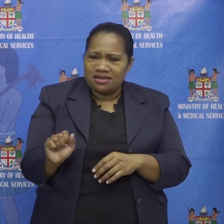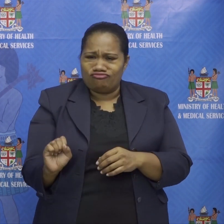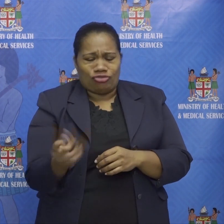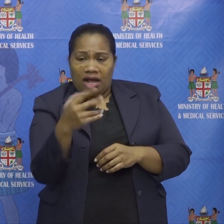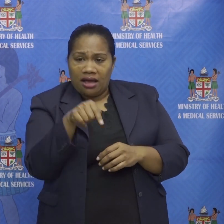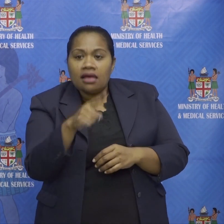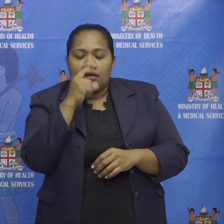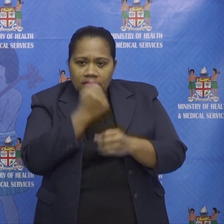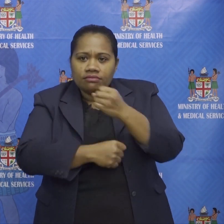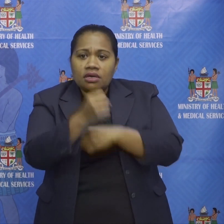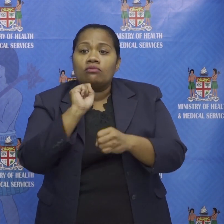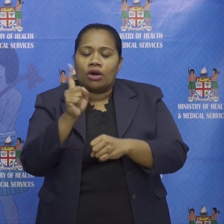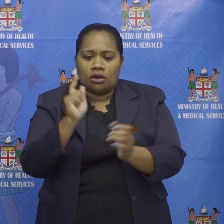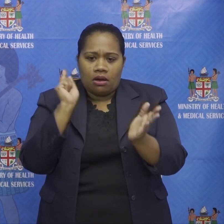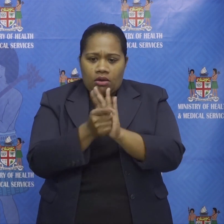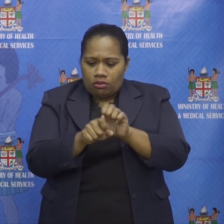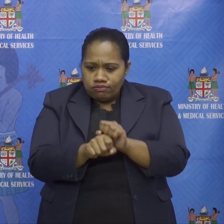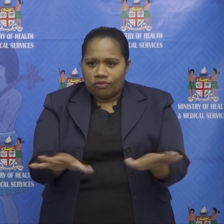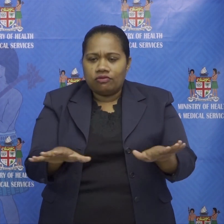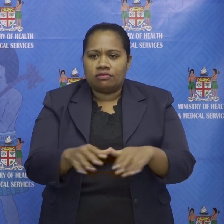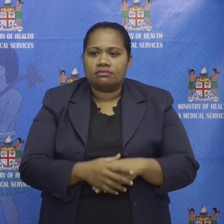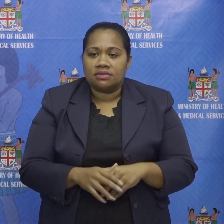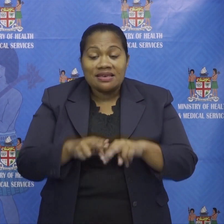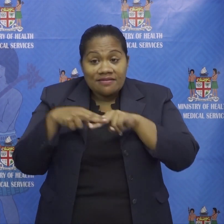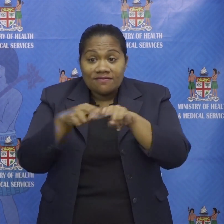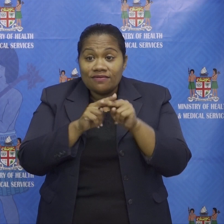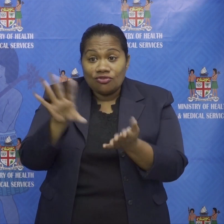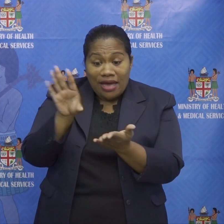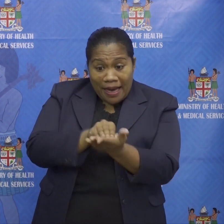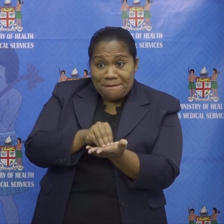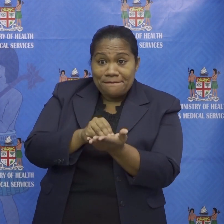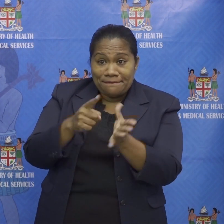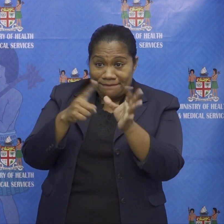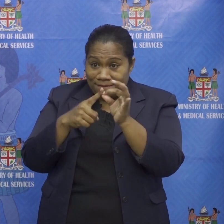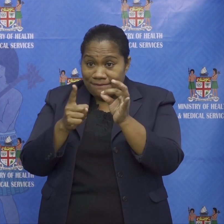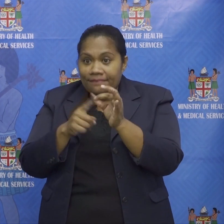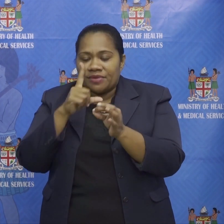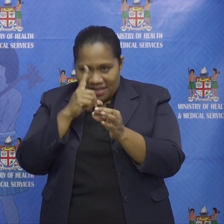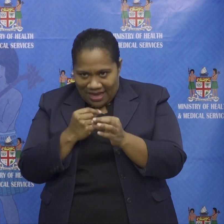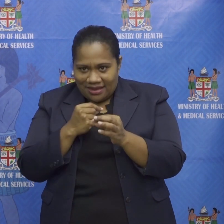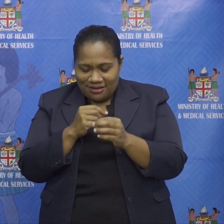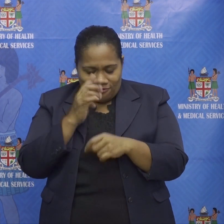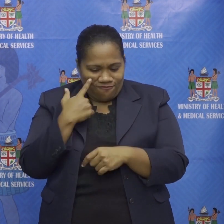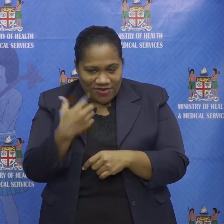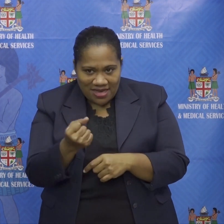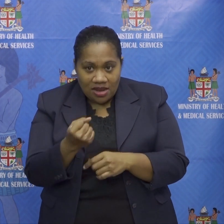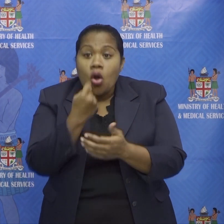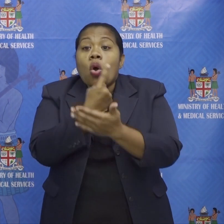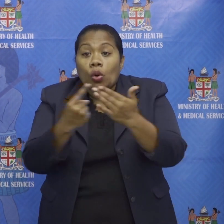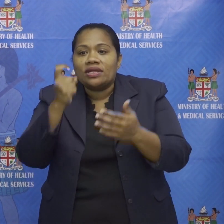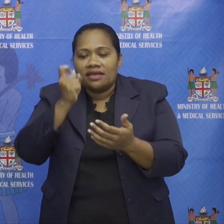cafe gf can close these gaps but only if you have it installed and you keep it on